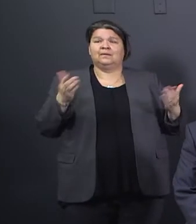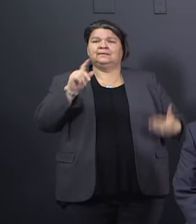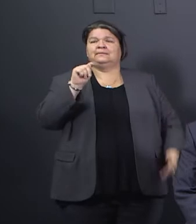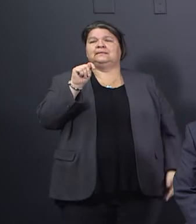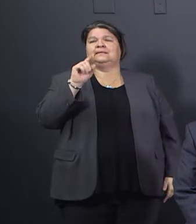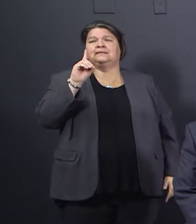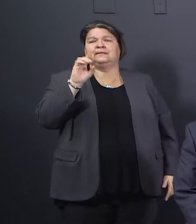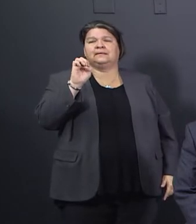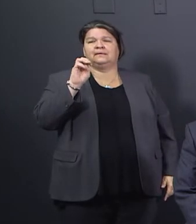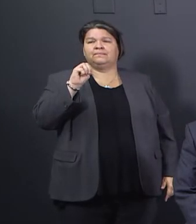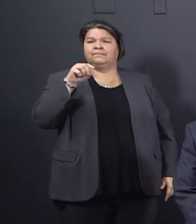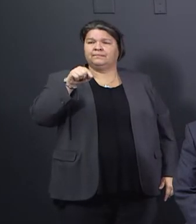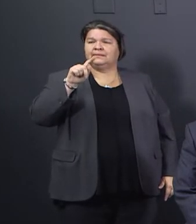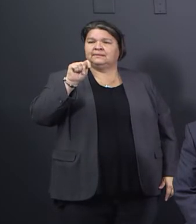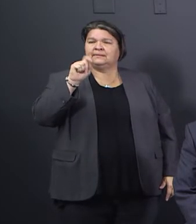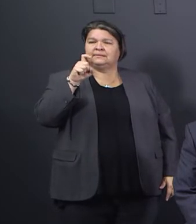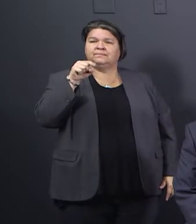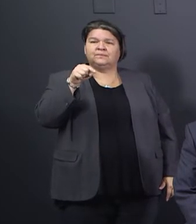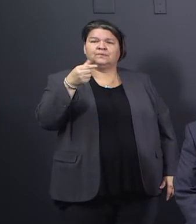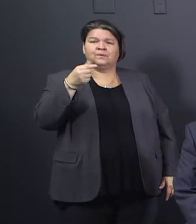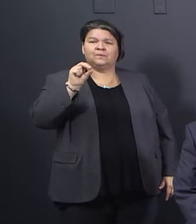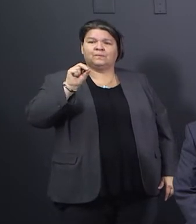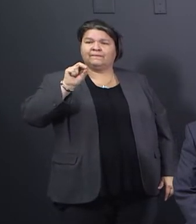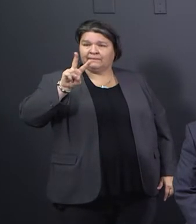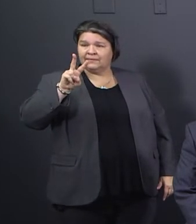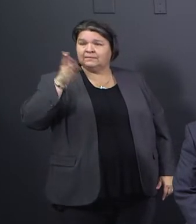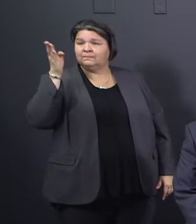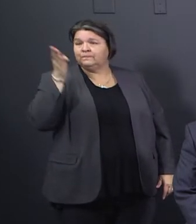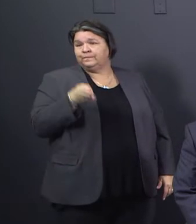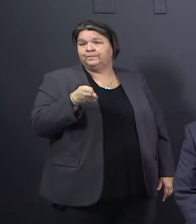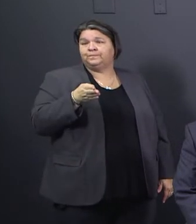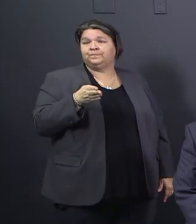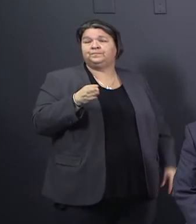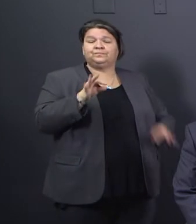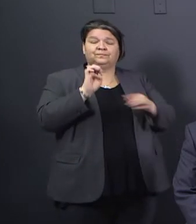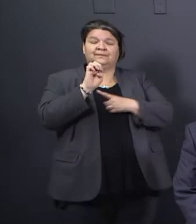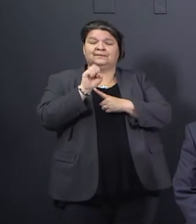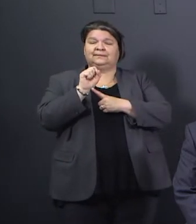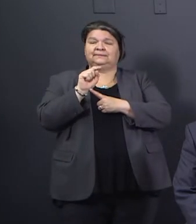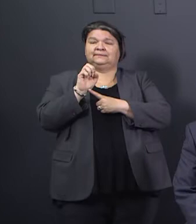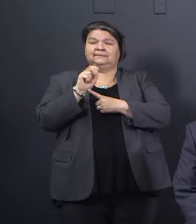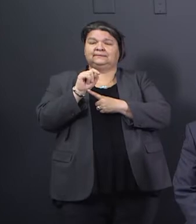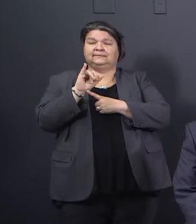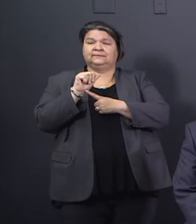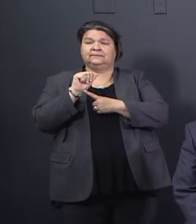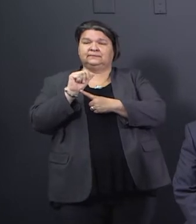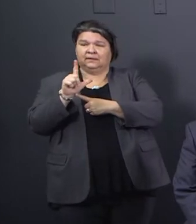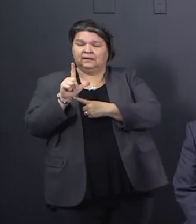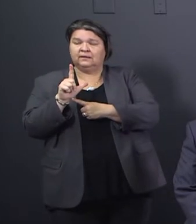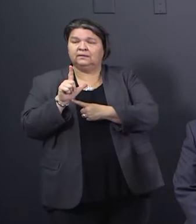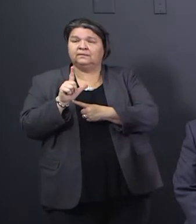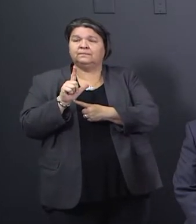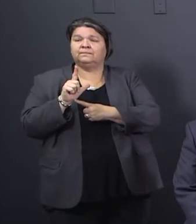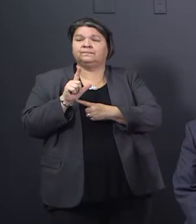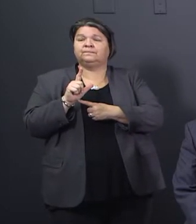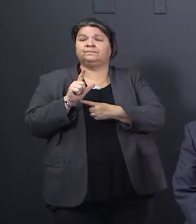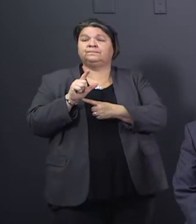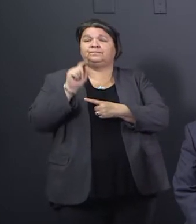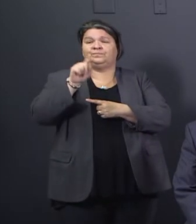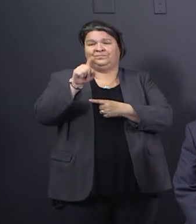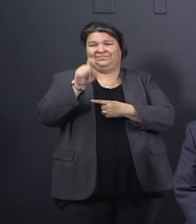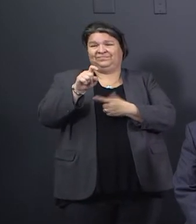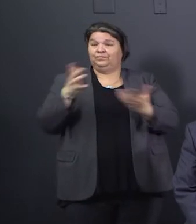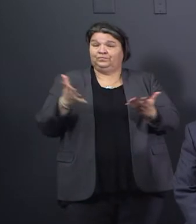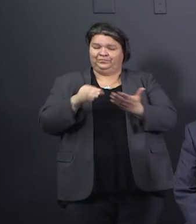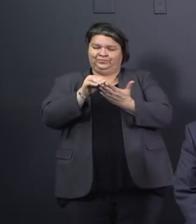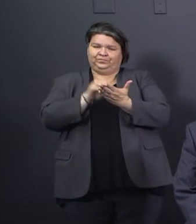.gov backslash essential services, and you can fill out a request to have the AG rule whether you're an essential business